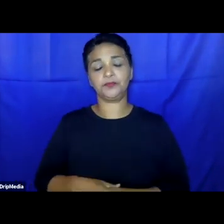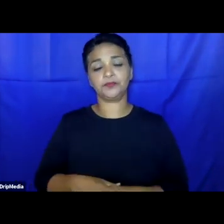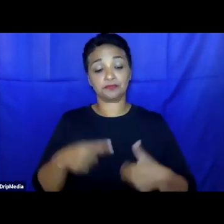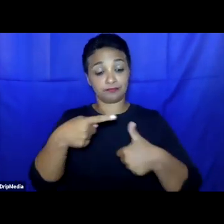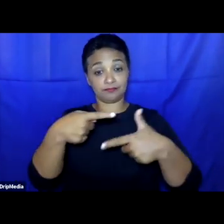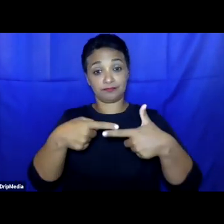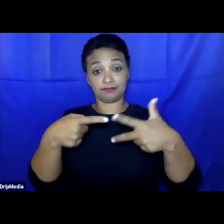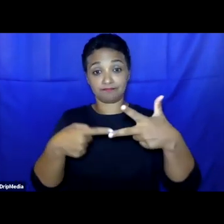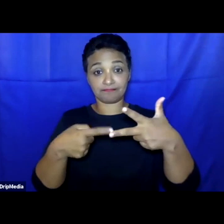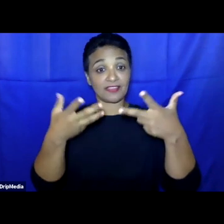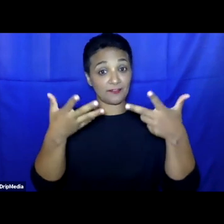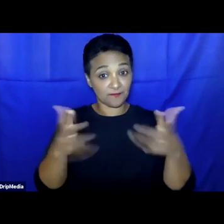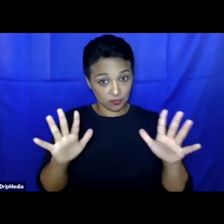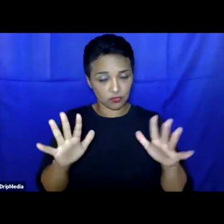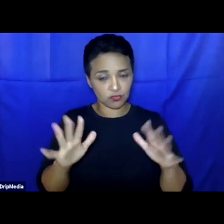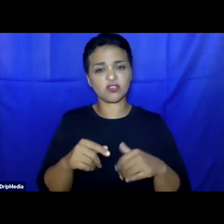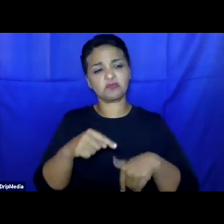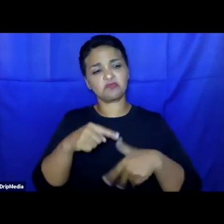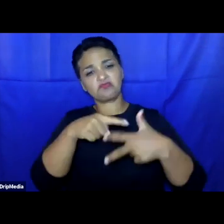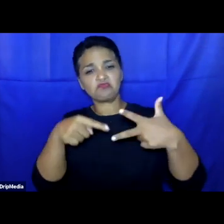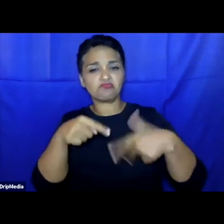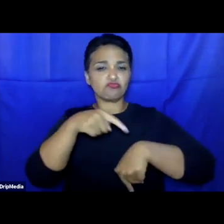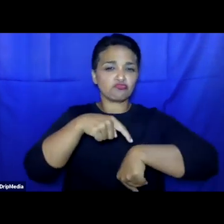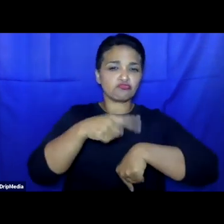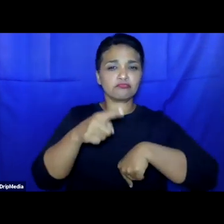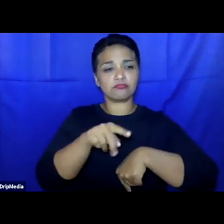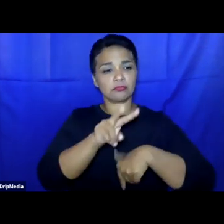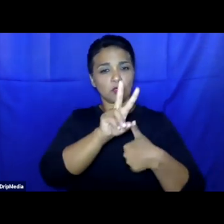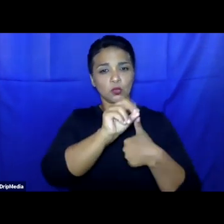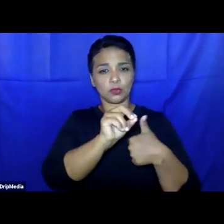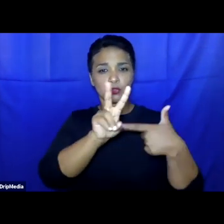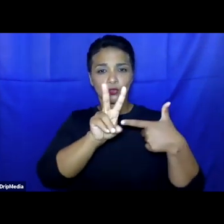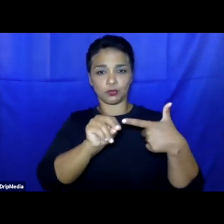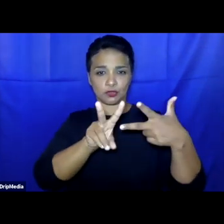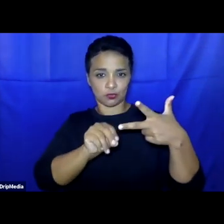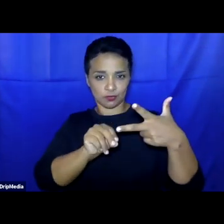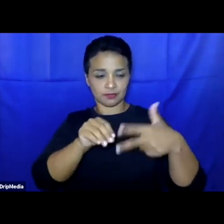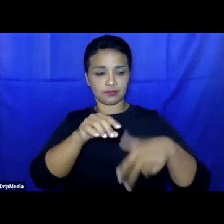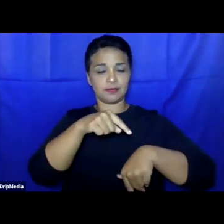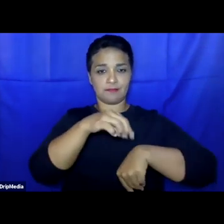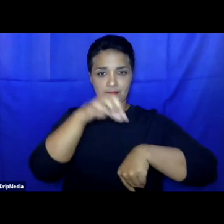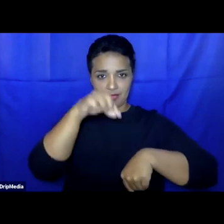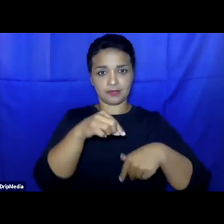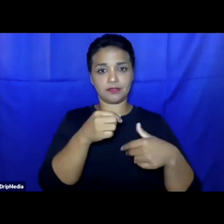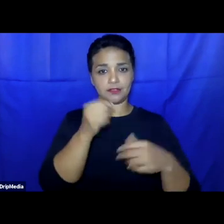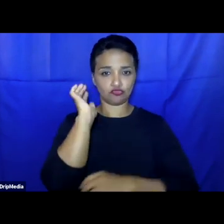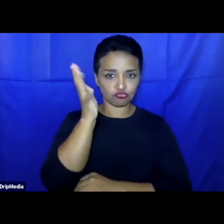interventions which will last for around 10 minutes each, I will give the floor to our discussions for their comments and observations.